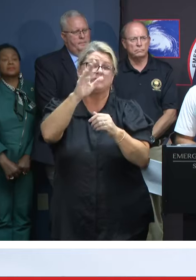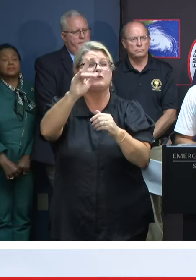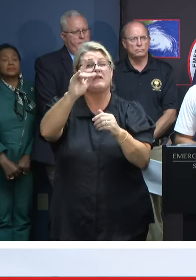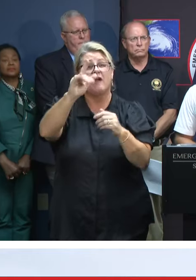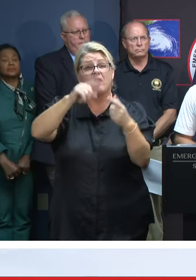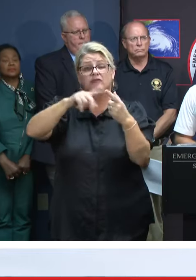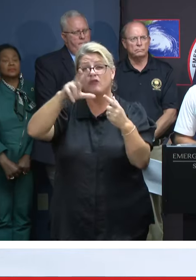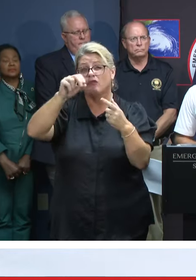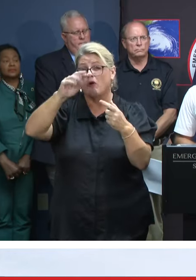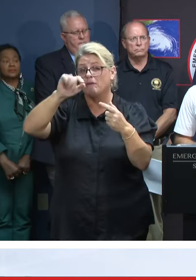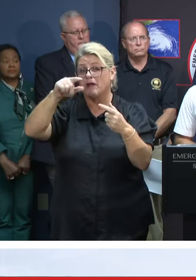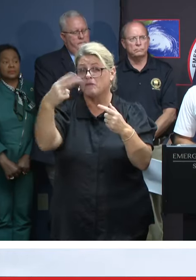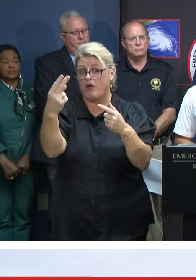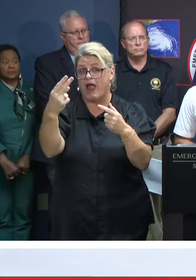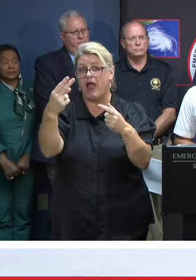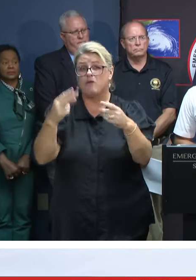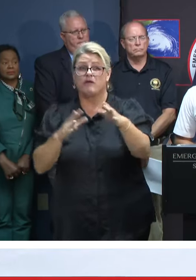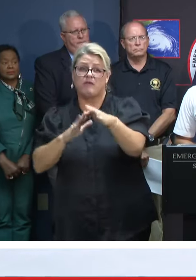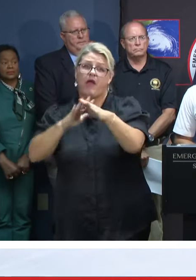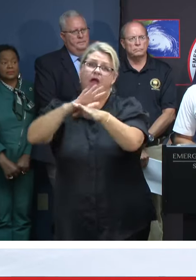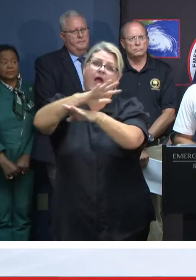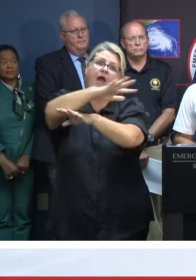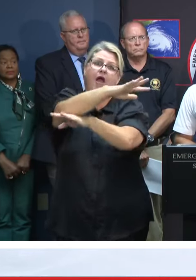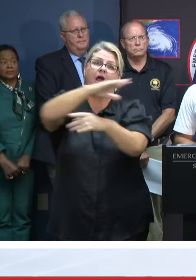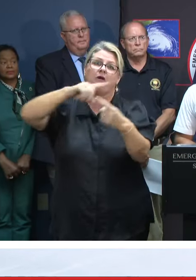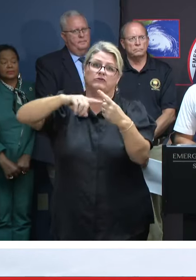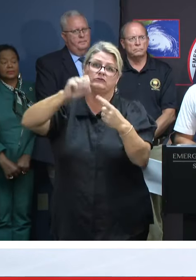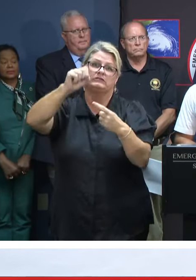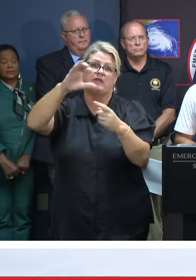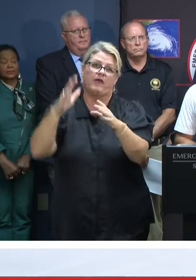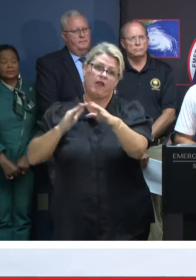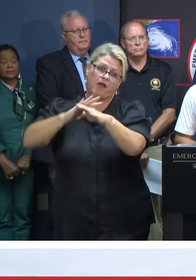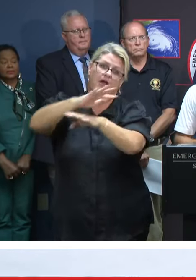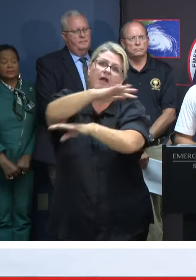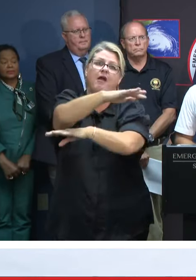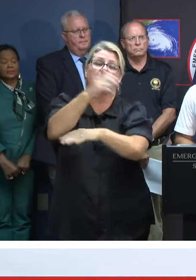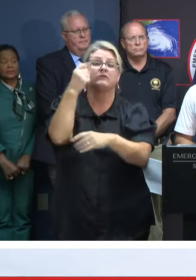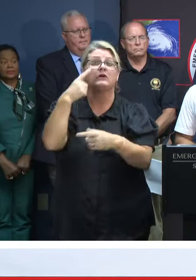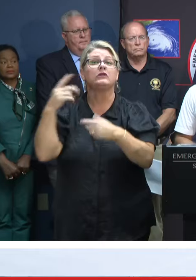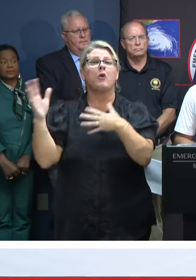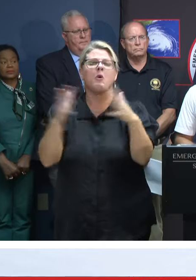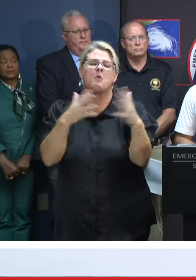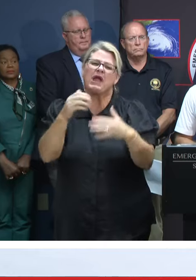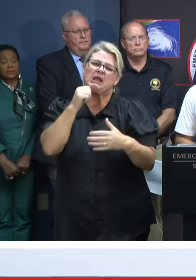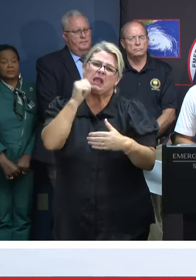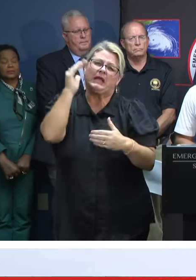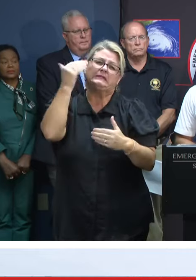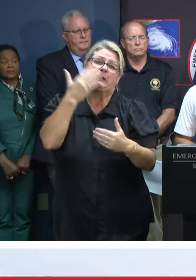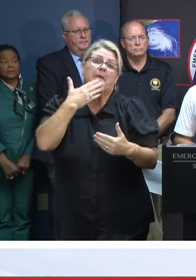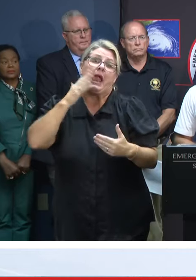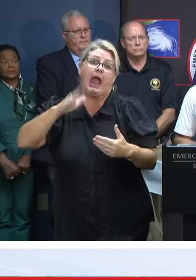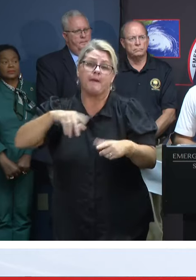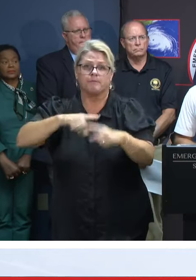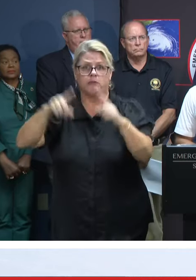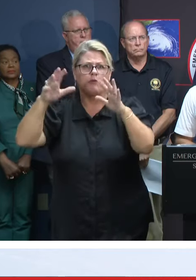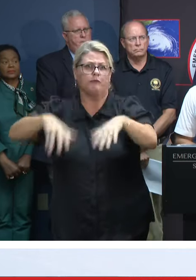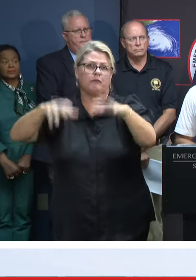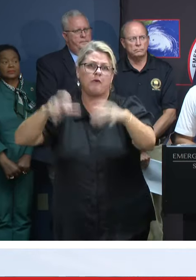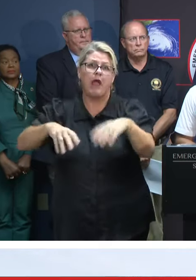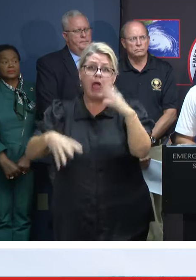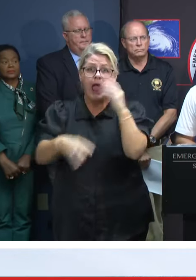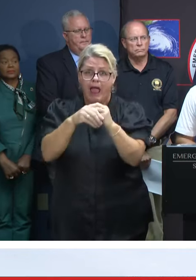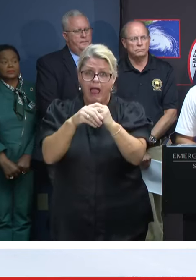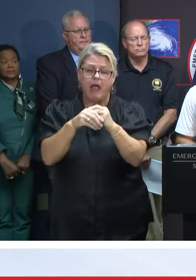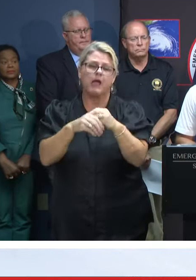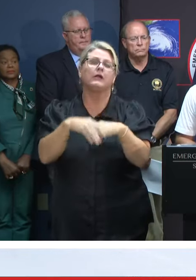an hour expected across the rest of the state. Although these winds aren't particularly strong, given heavy rainfall, it's very likely that